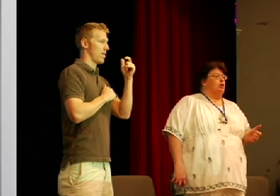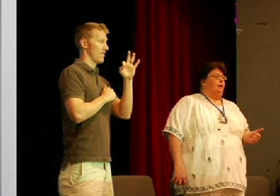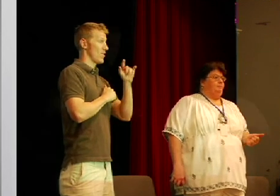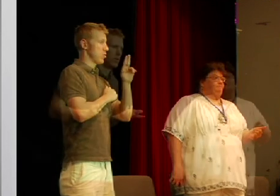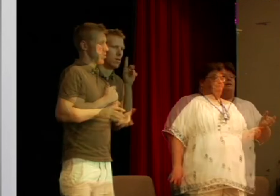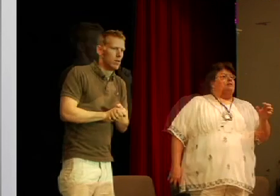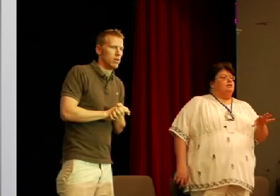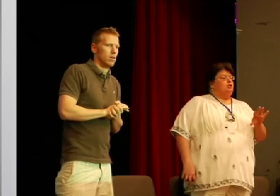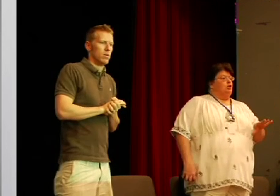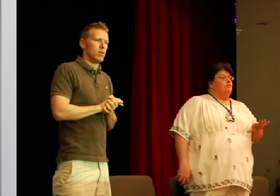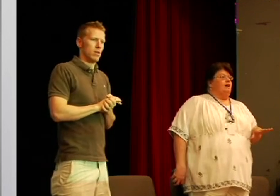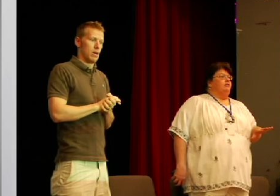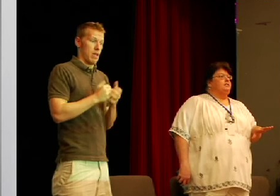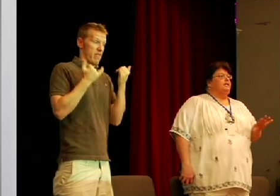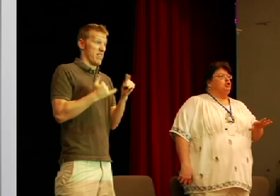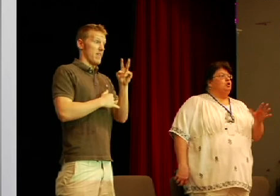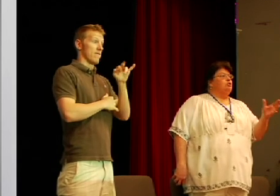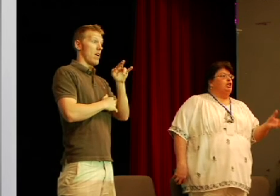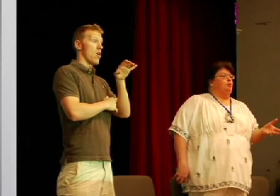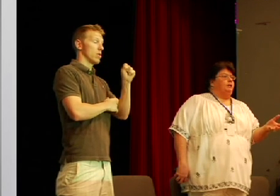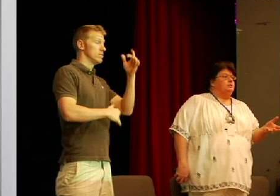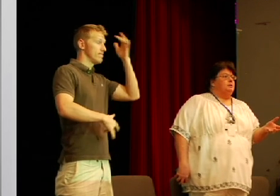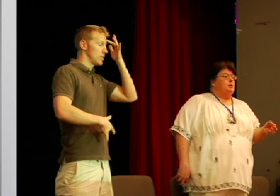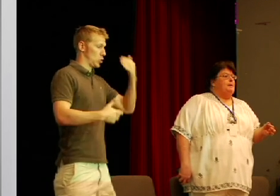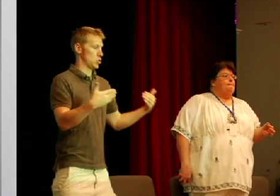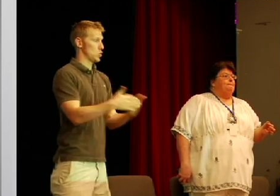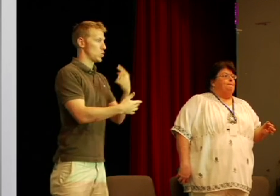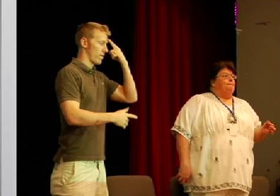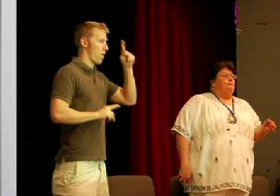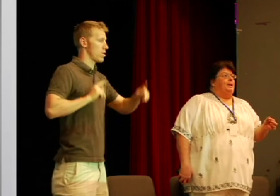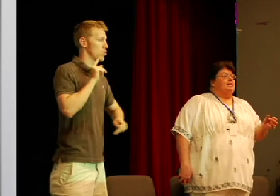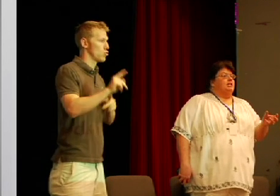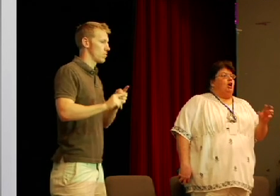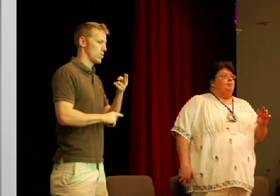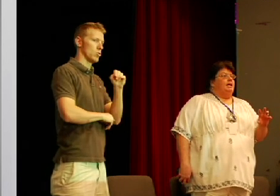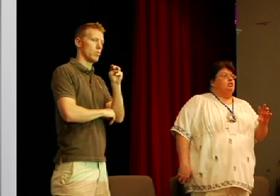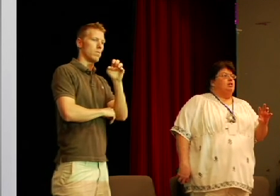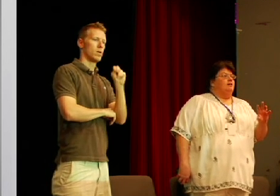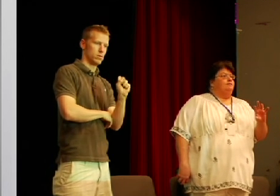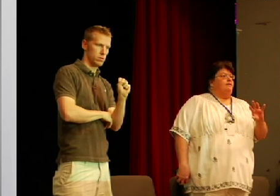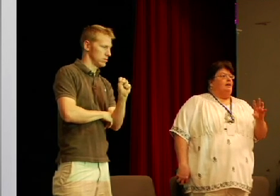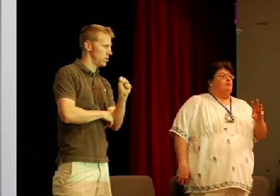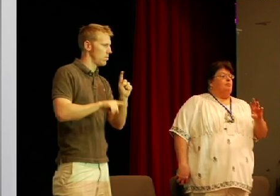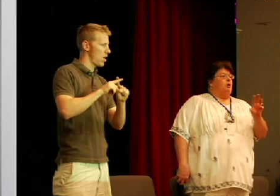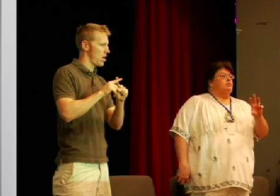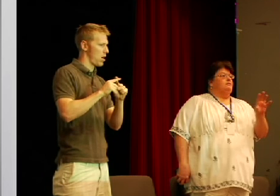little bit this current virus is new to humans but it's a combination of parts of